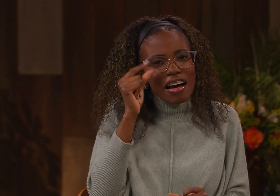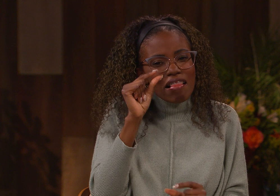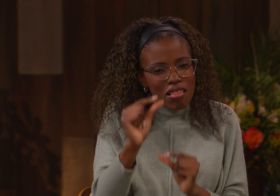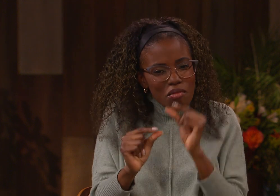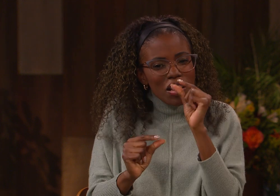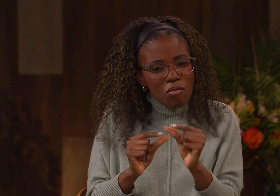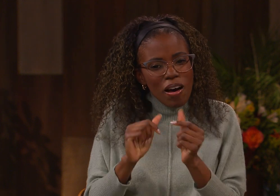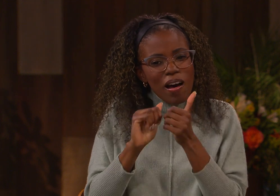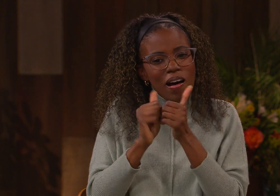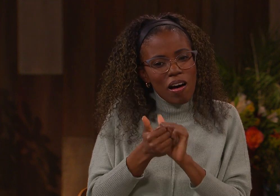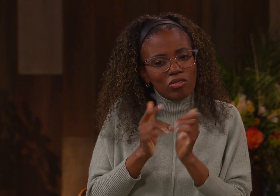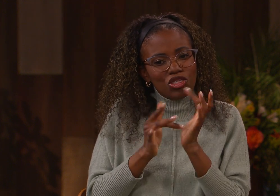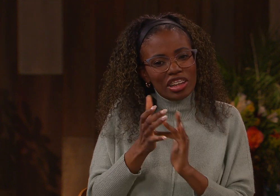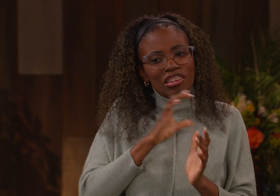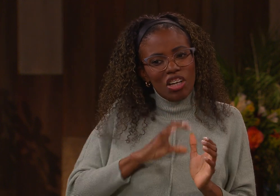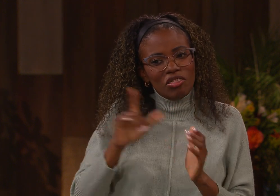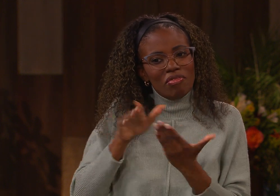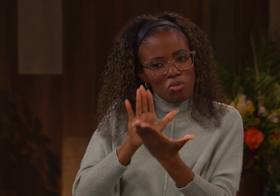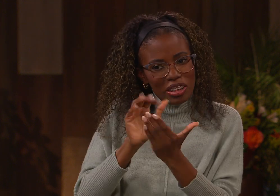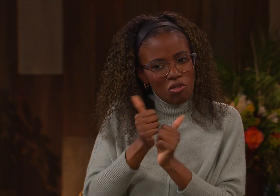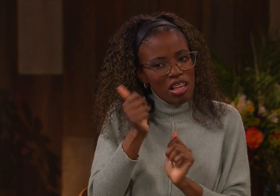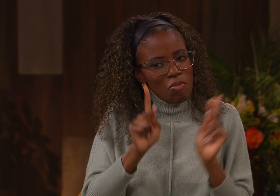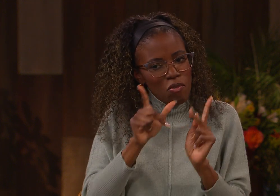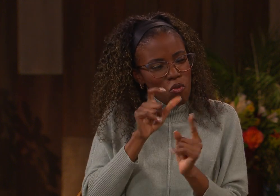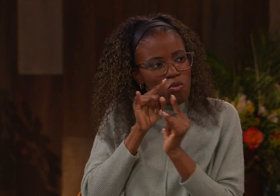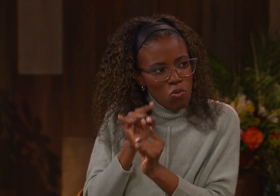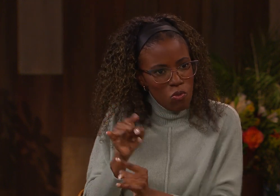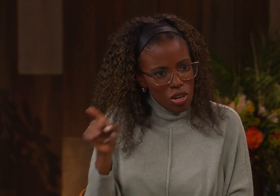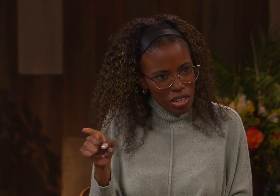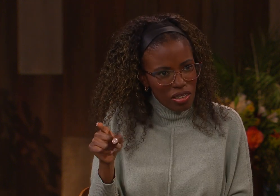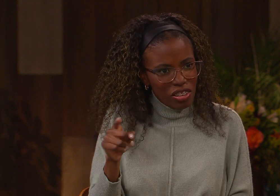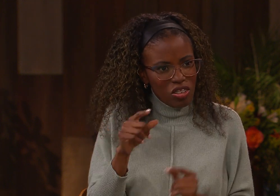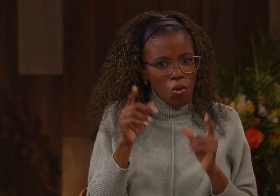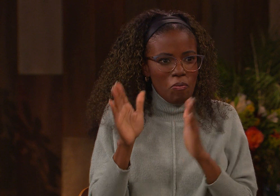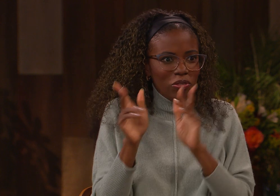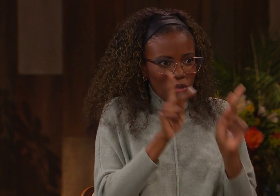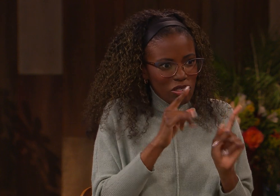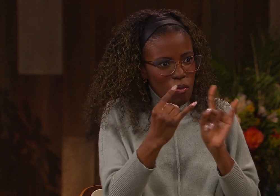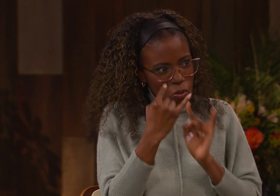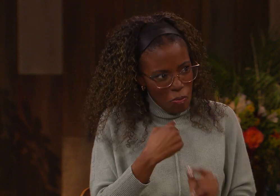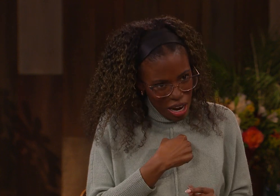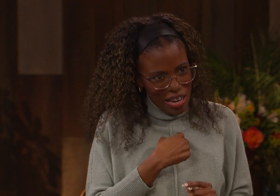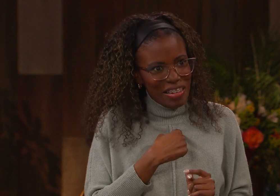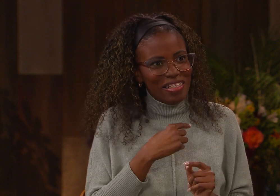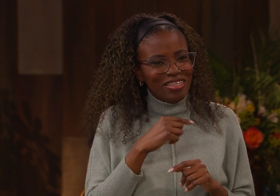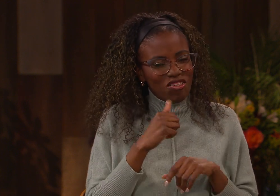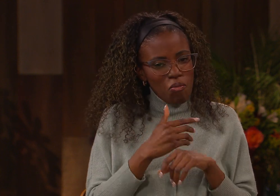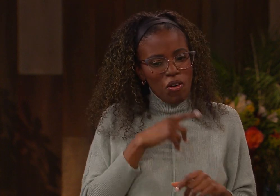It took me time, line upon line, to understand how Jesus' approach with people who persecuted him is a